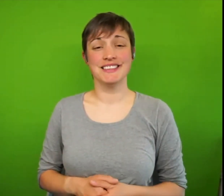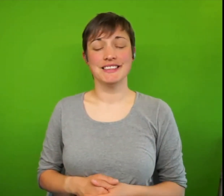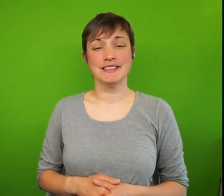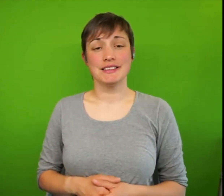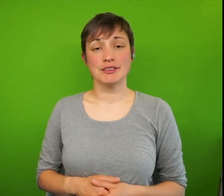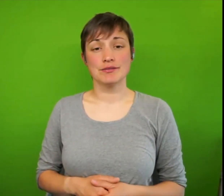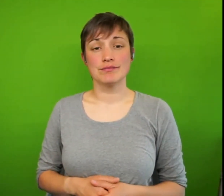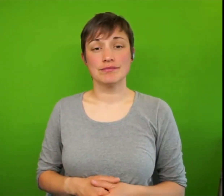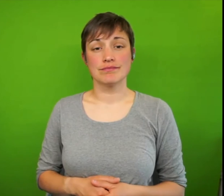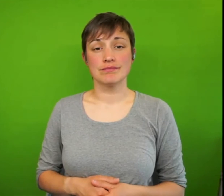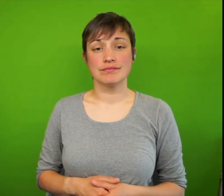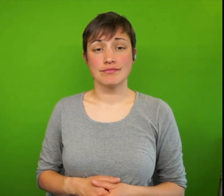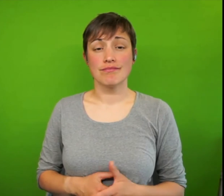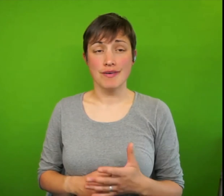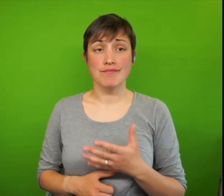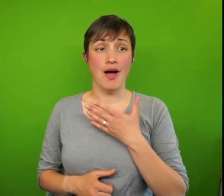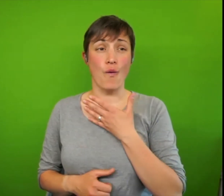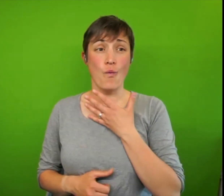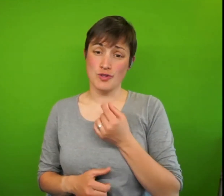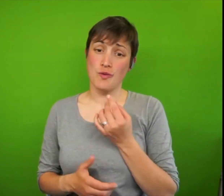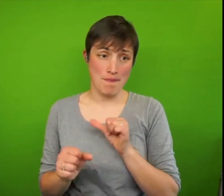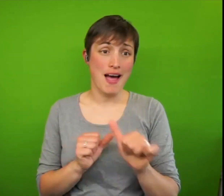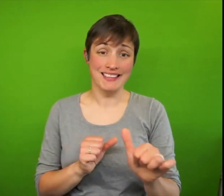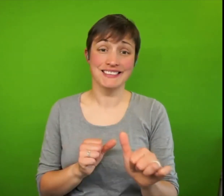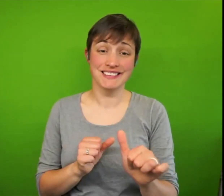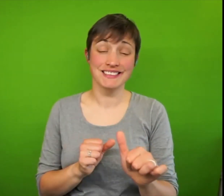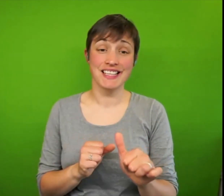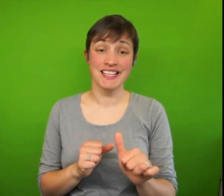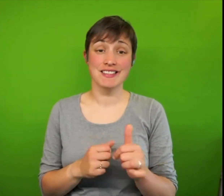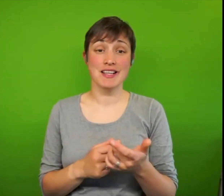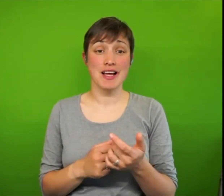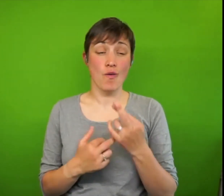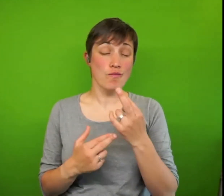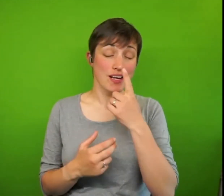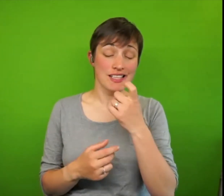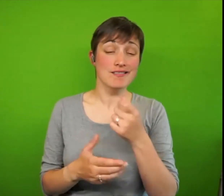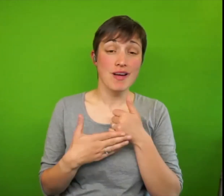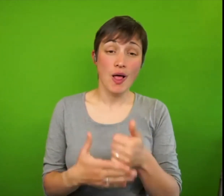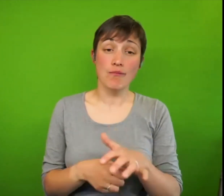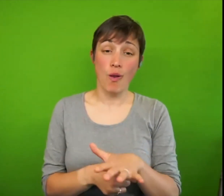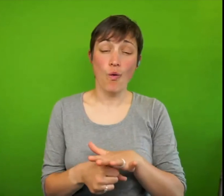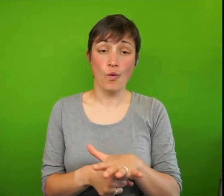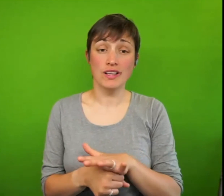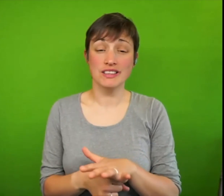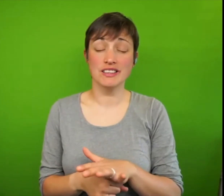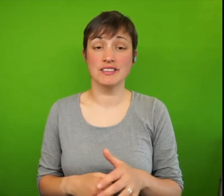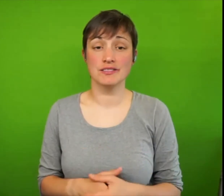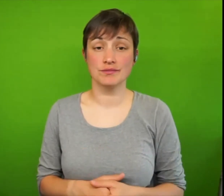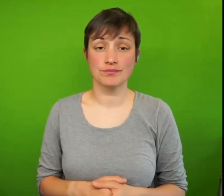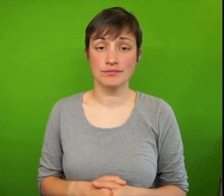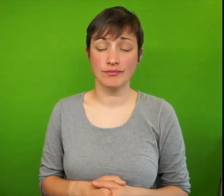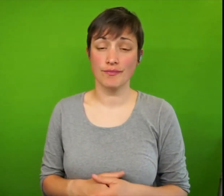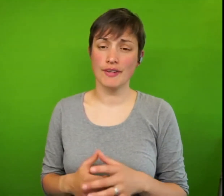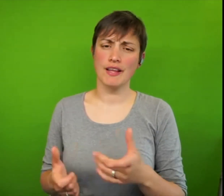I just wish you the very best and hope that you can get help locally with that. In terms of David's